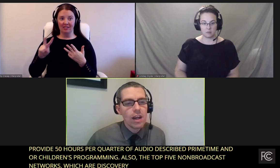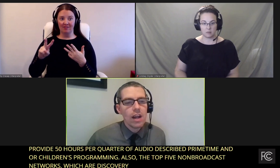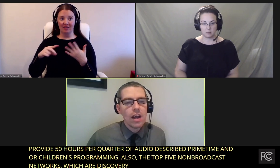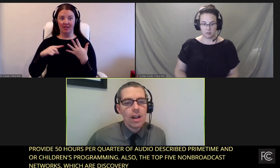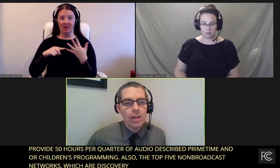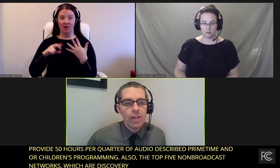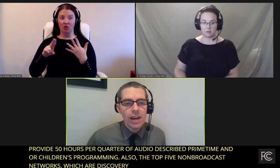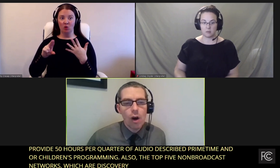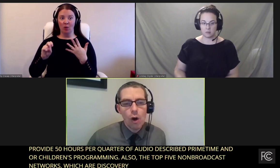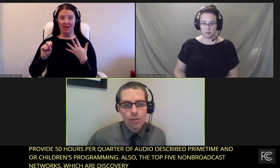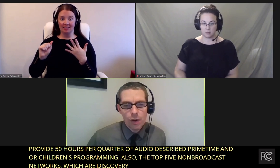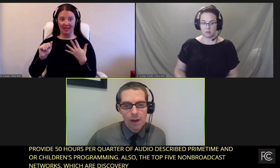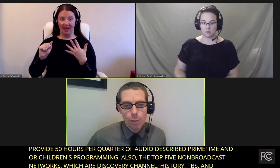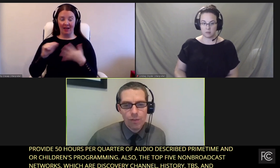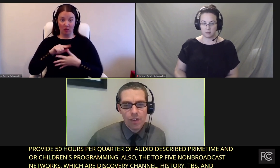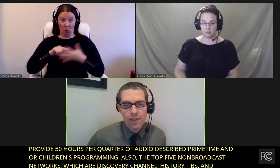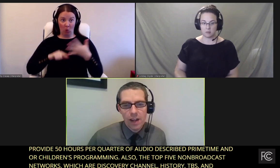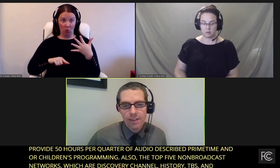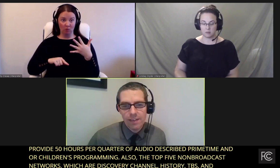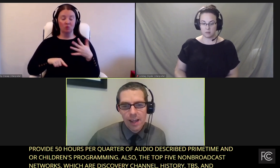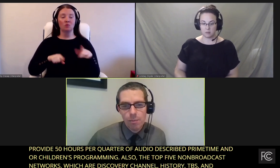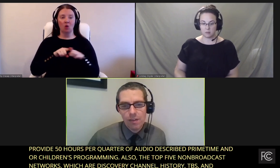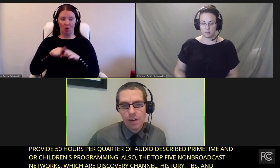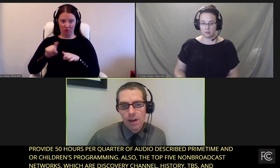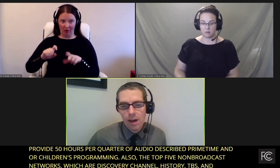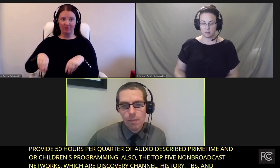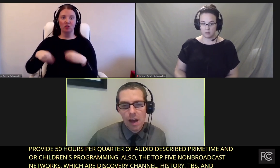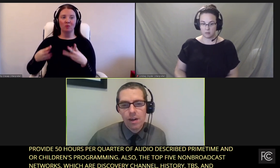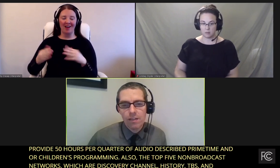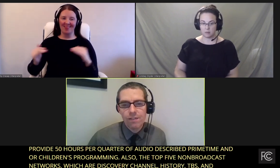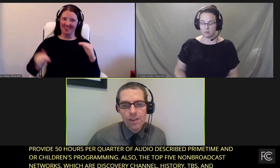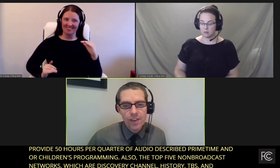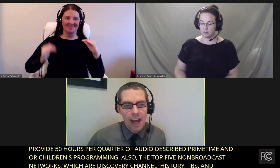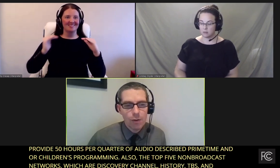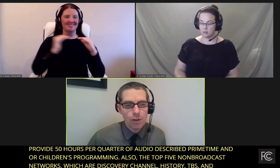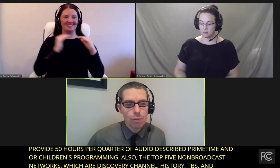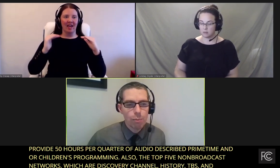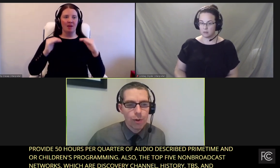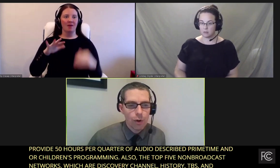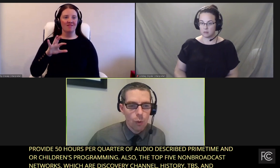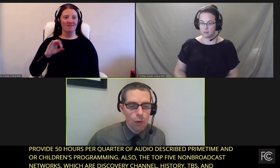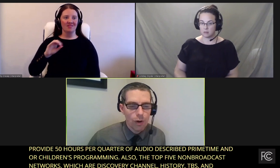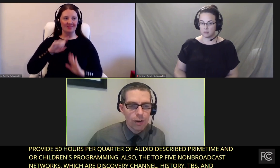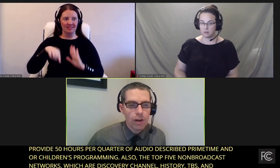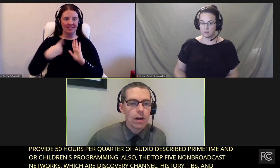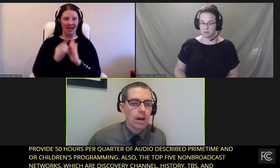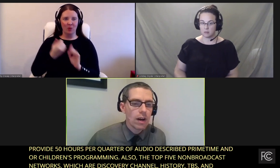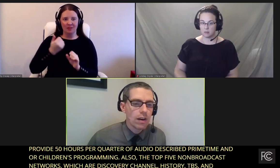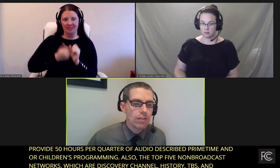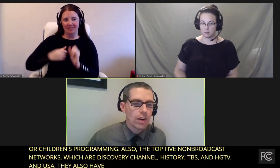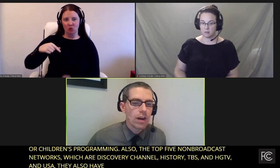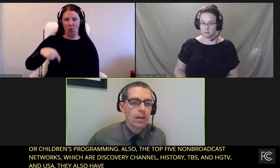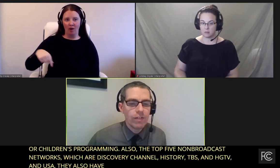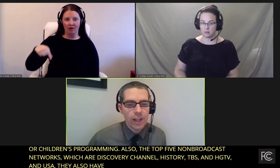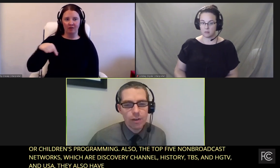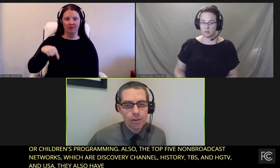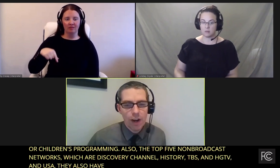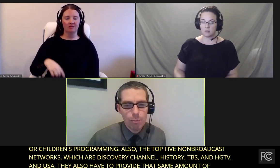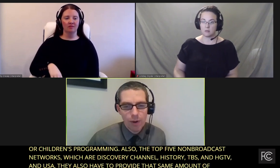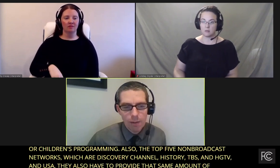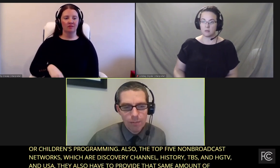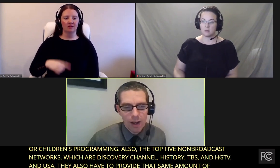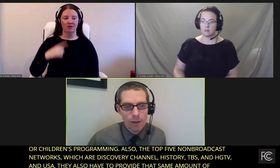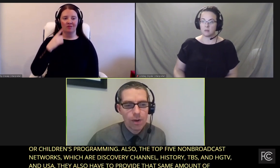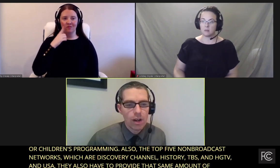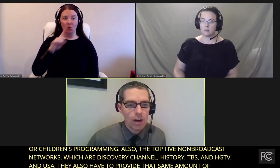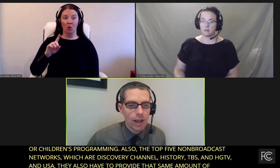they also have to provide that same amount of 50 hours per quarter of video